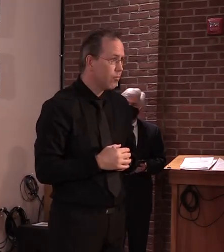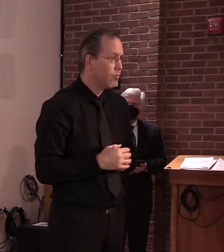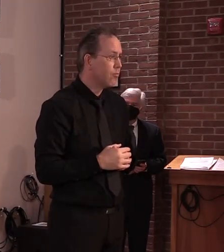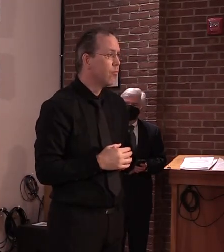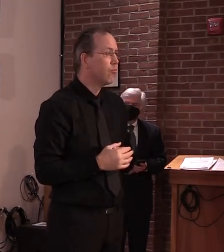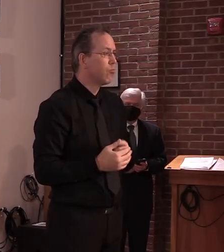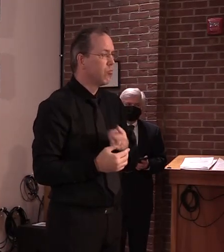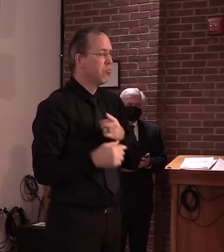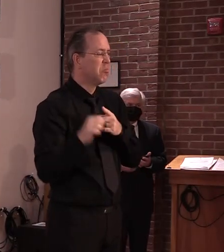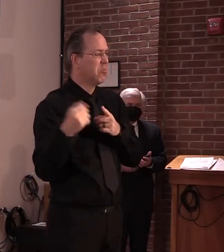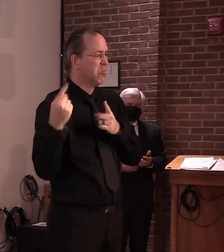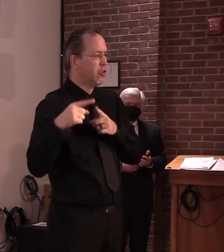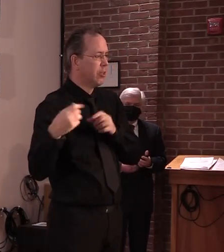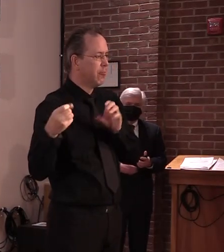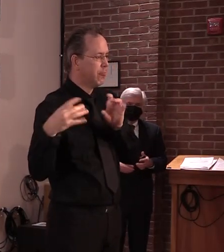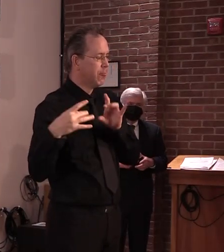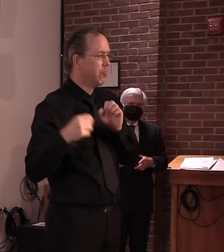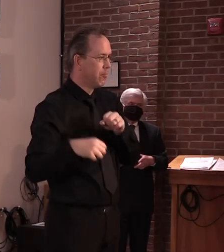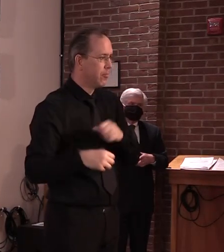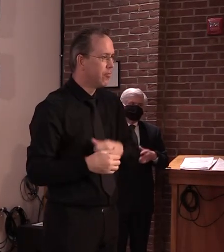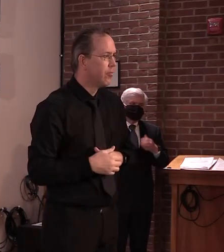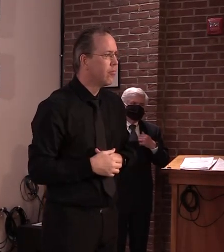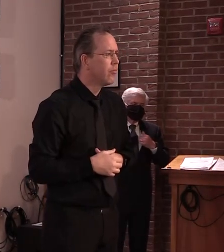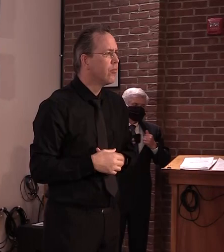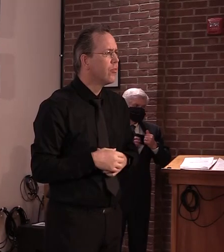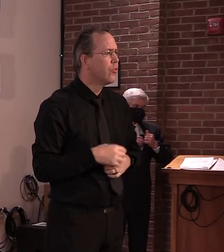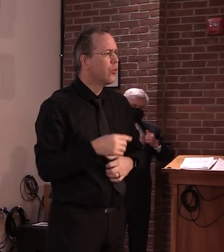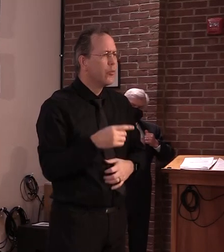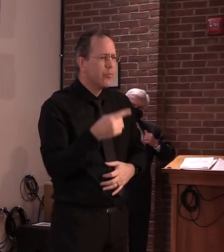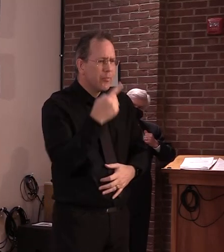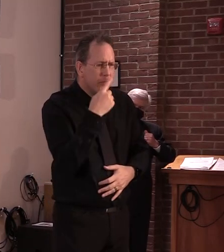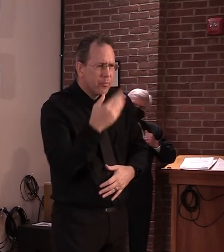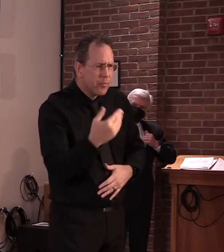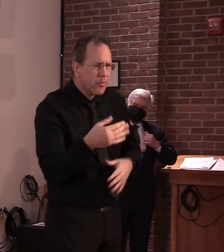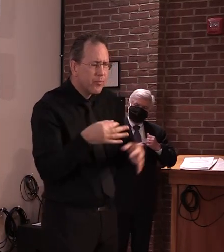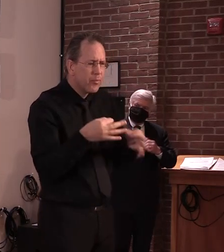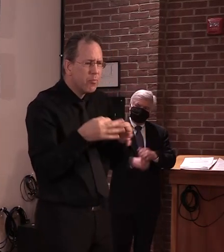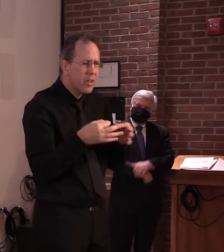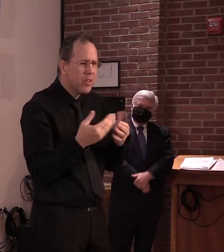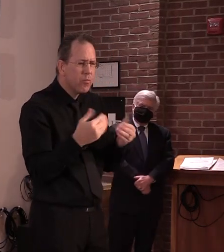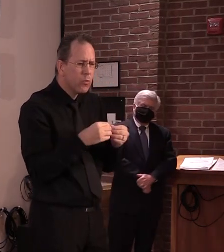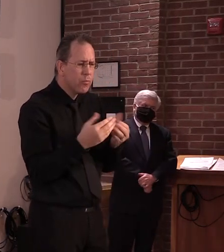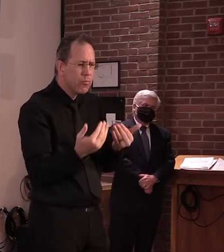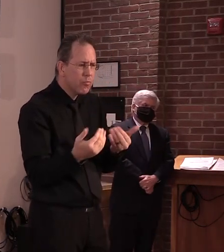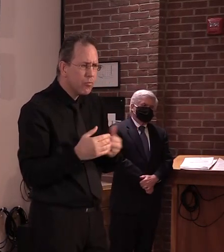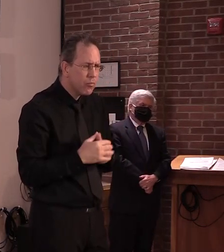Anything more? I mean, I'm trying to be clear, Aaron, but have I answered the question?